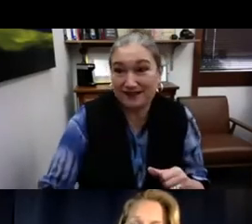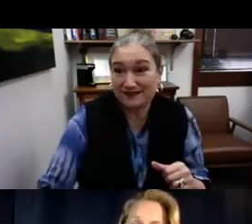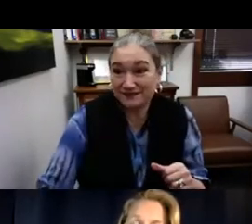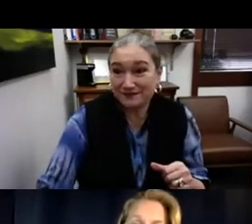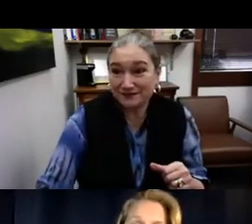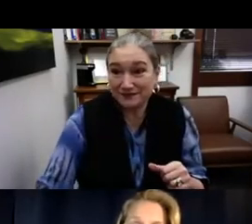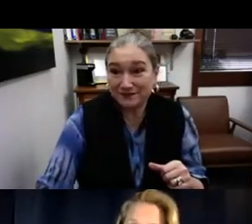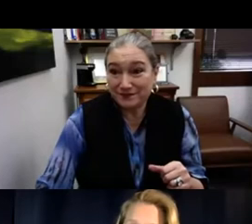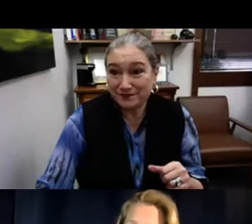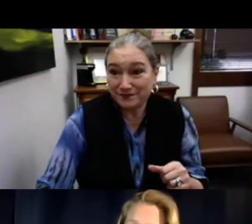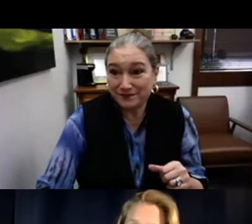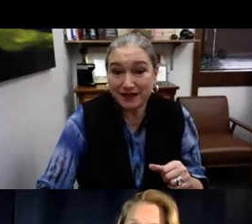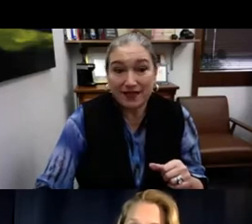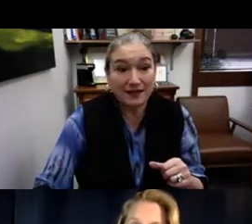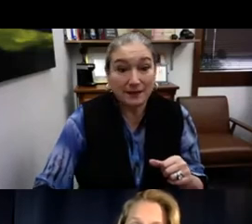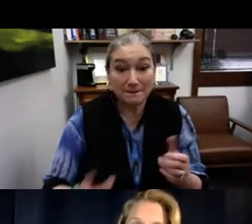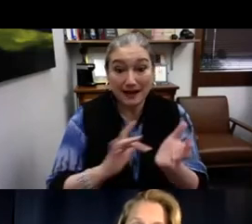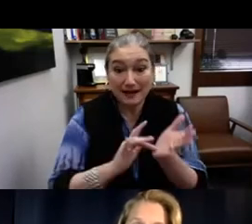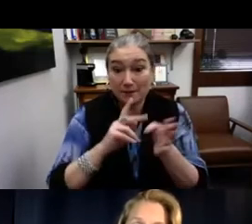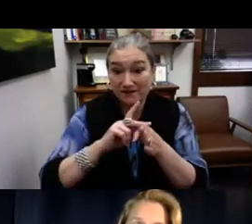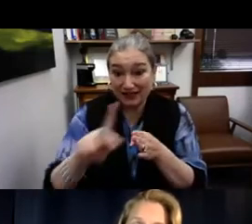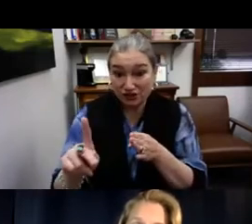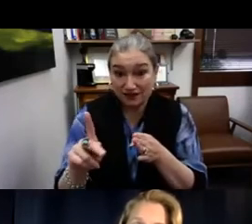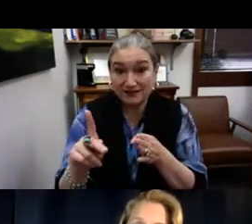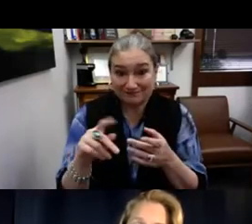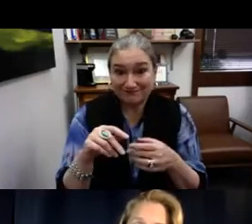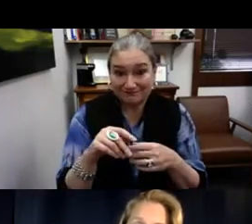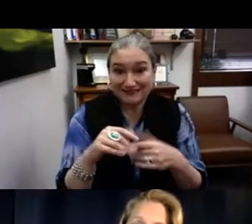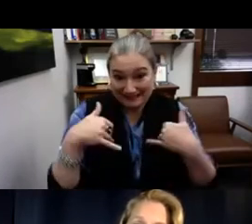So even today, this is still perpetuated.